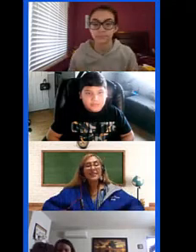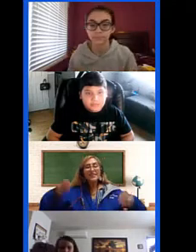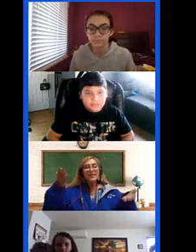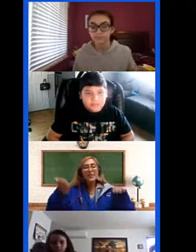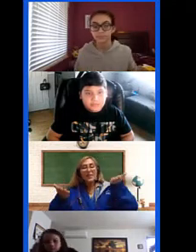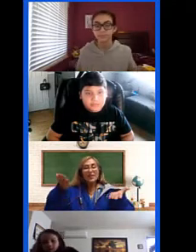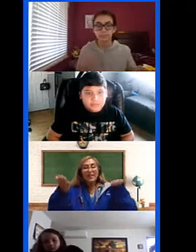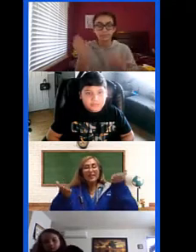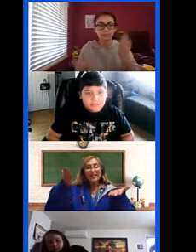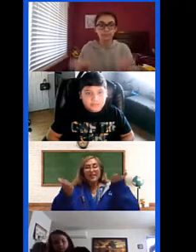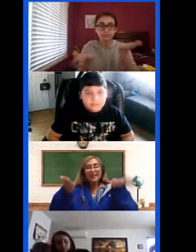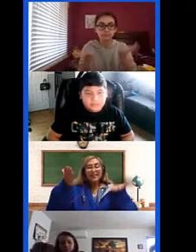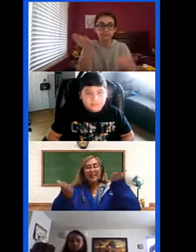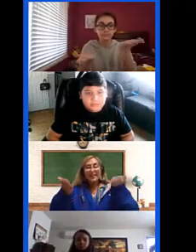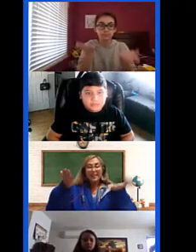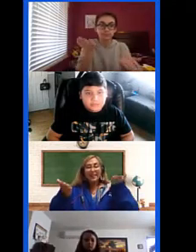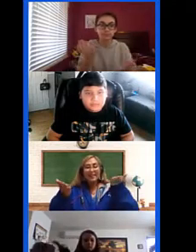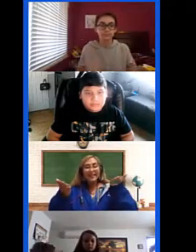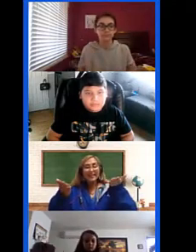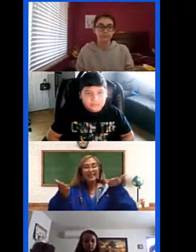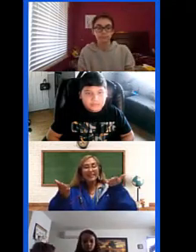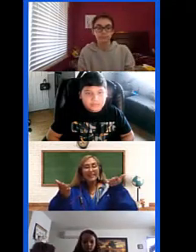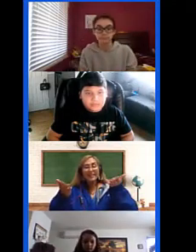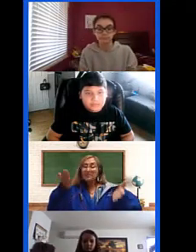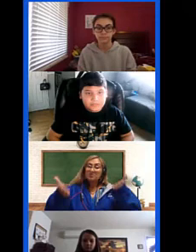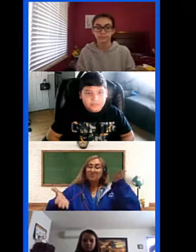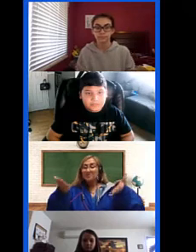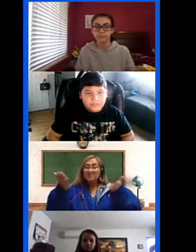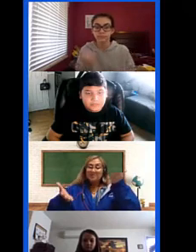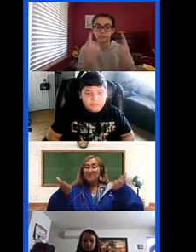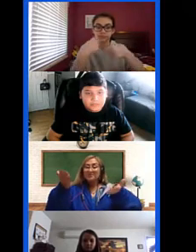probably probably now you try it